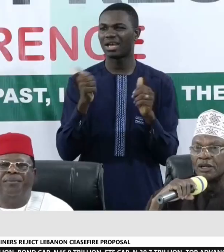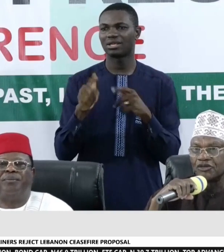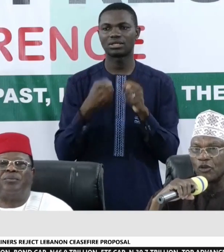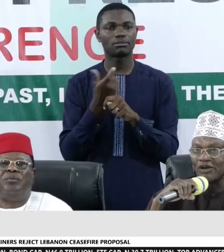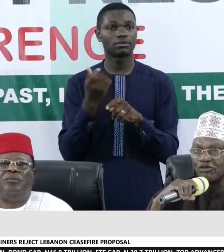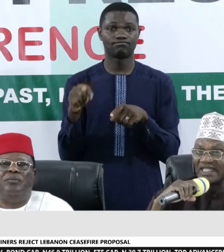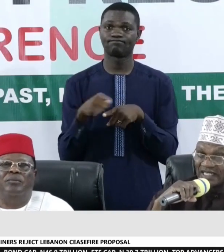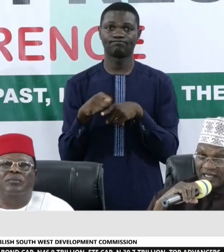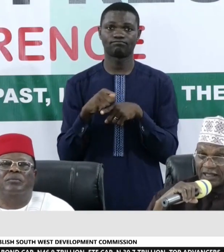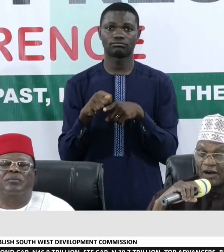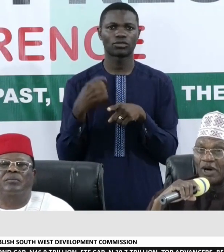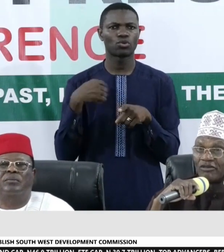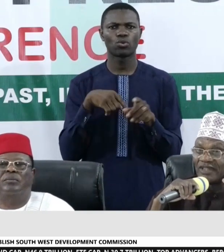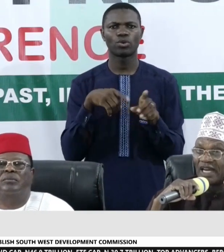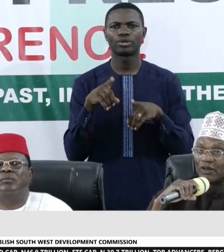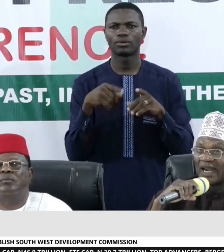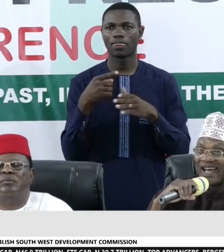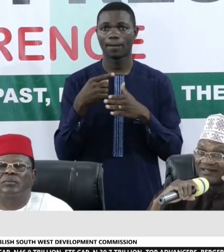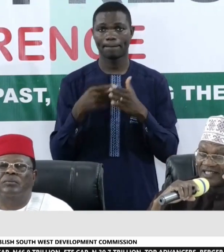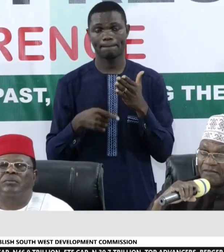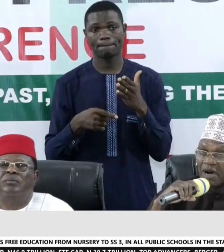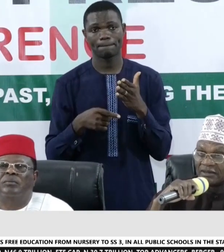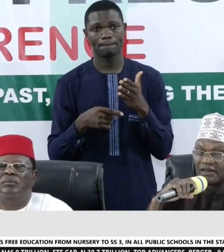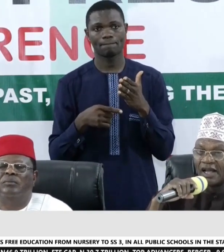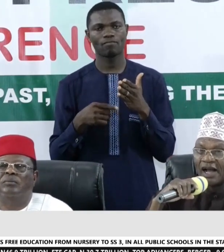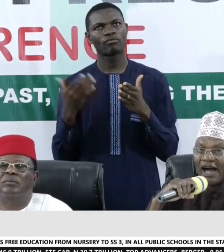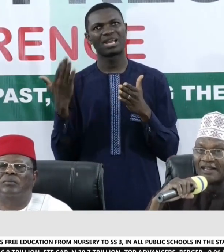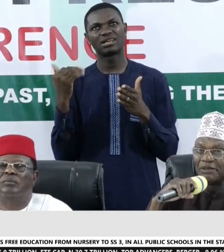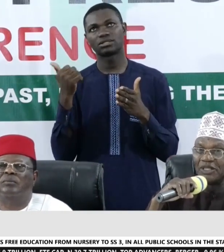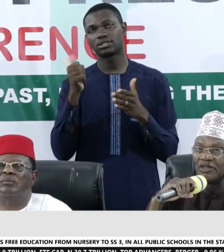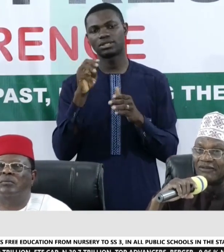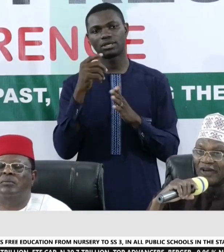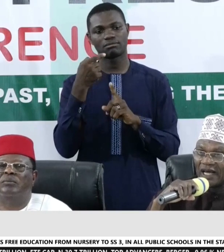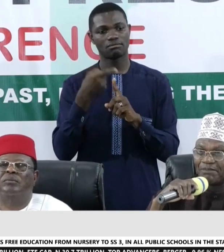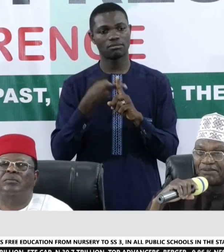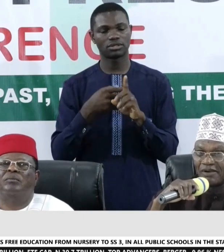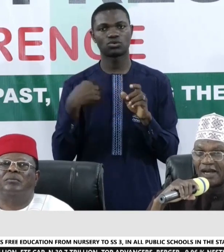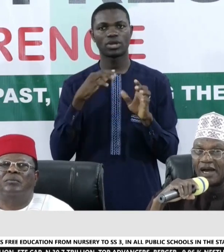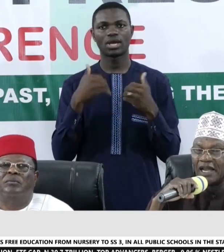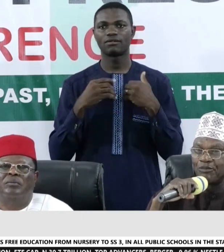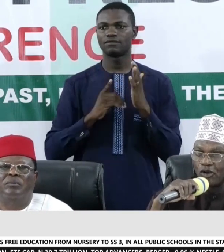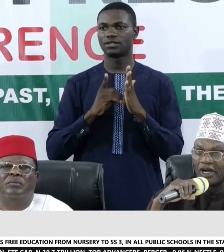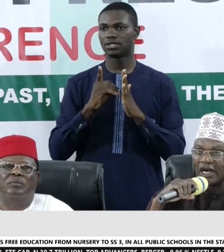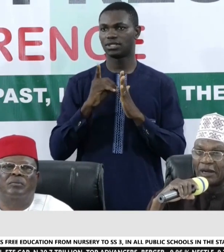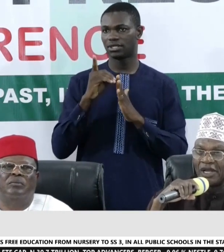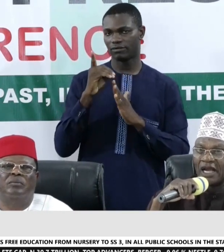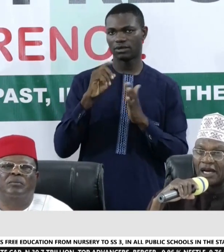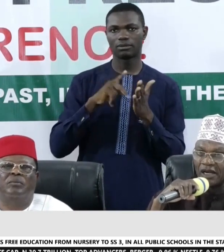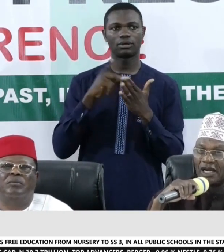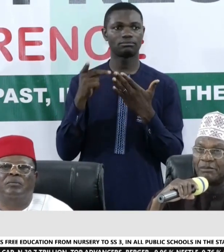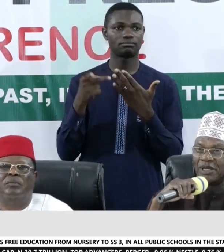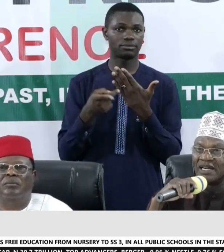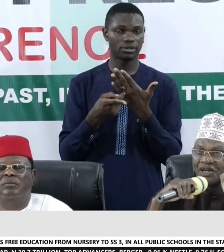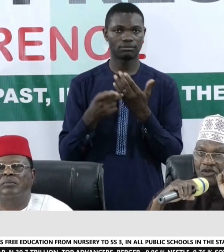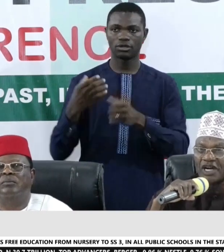So what we did and what we've done for the last ten months has been to develop a program, a